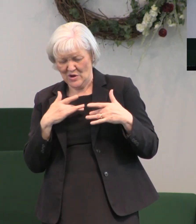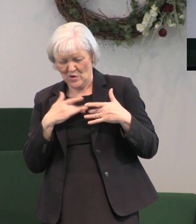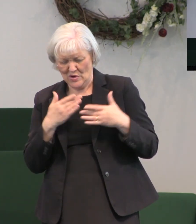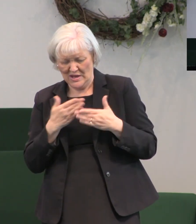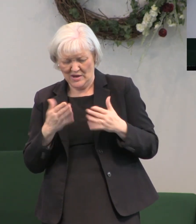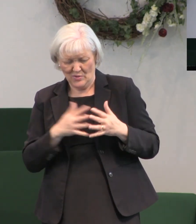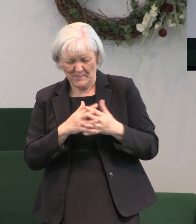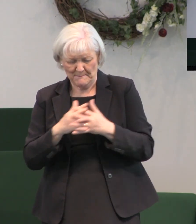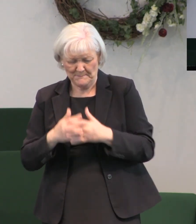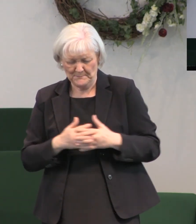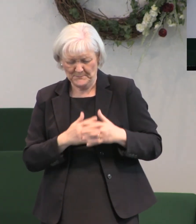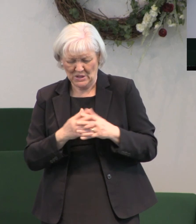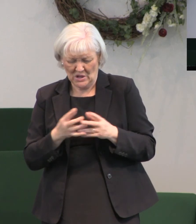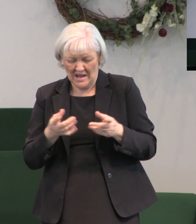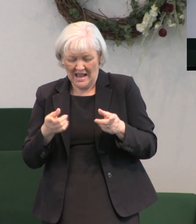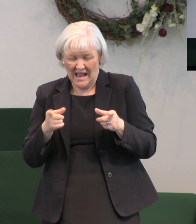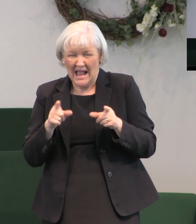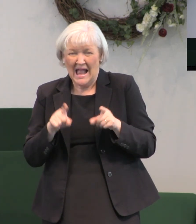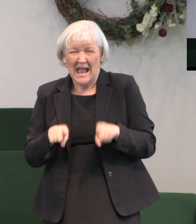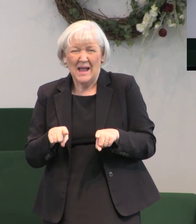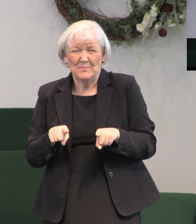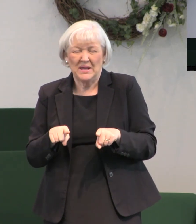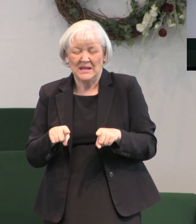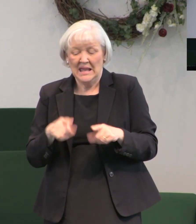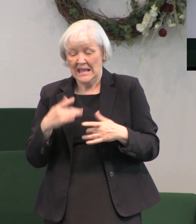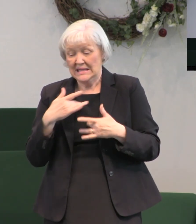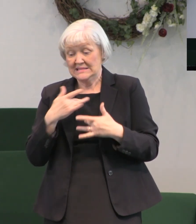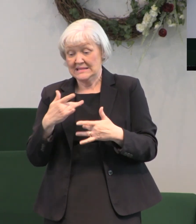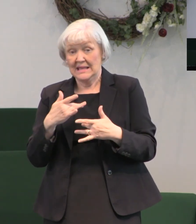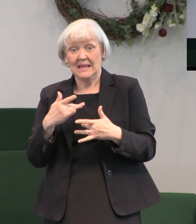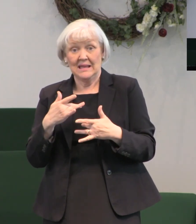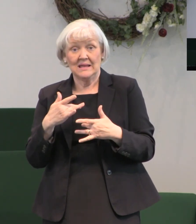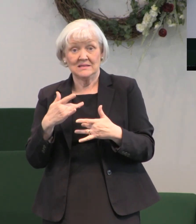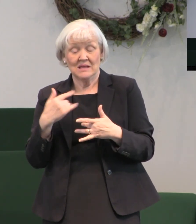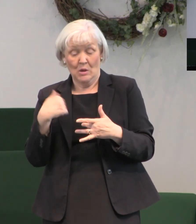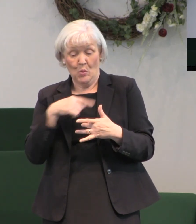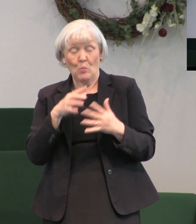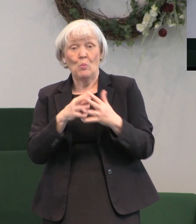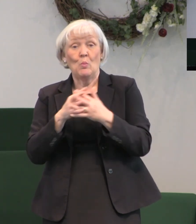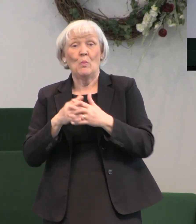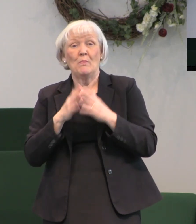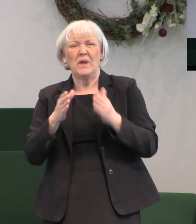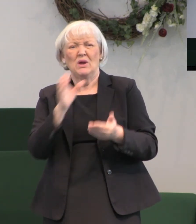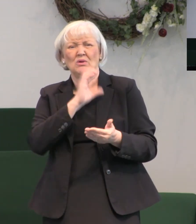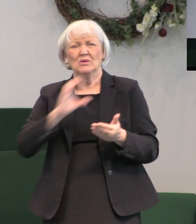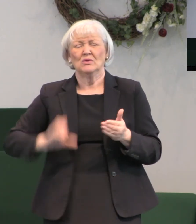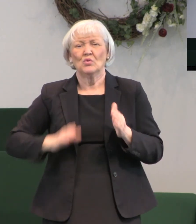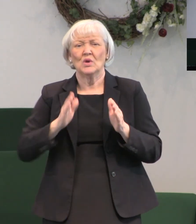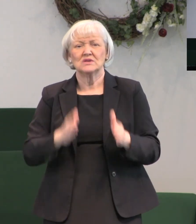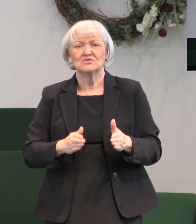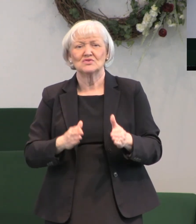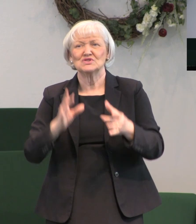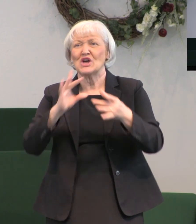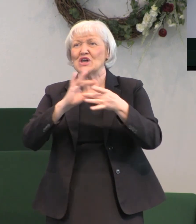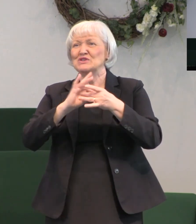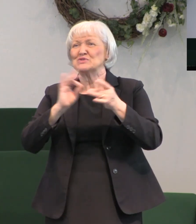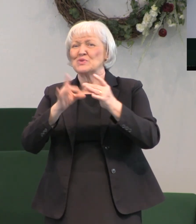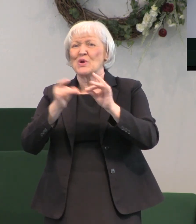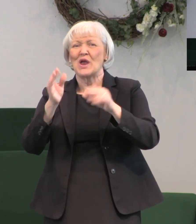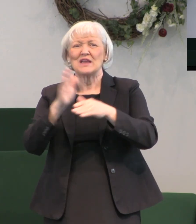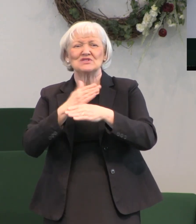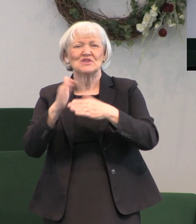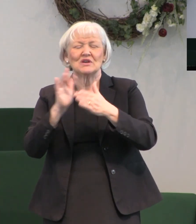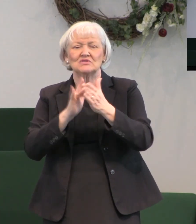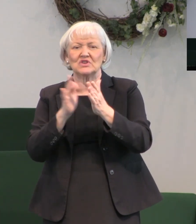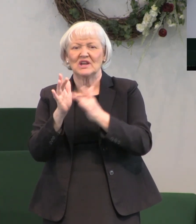America is generally we American Christians are not so eager to tell the story and